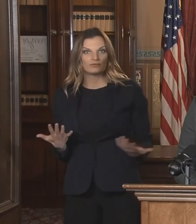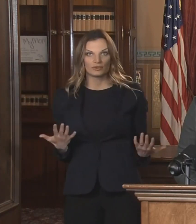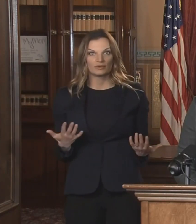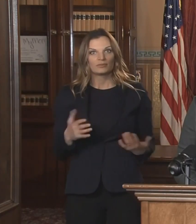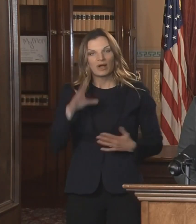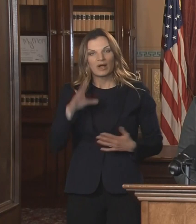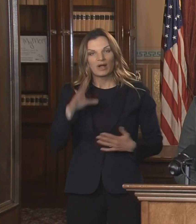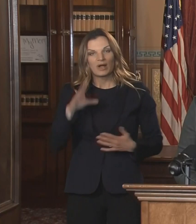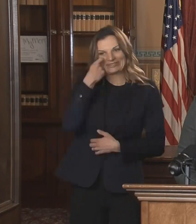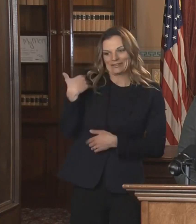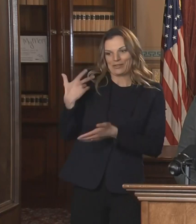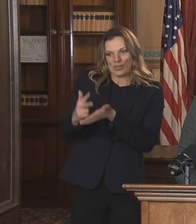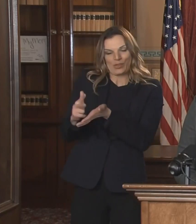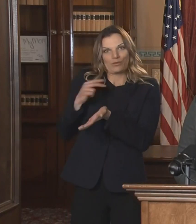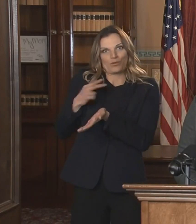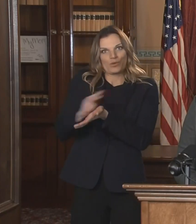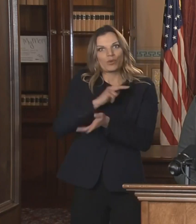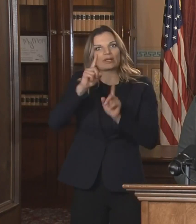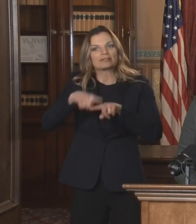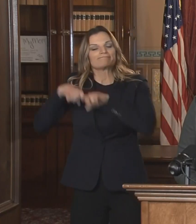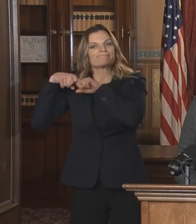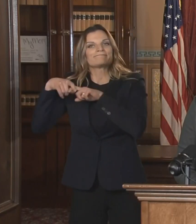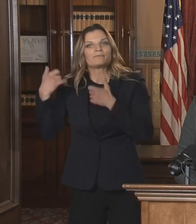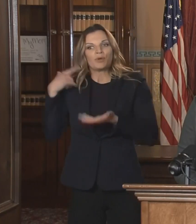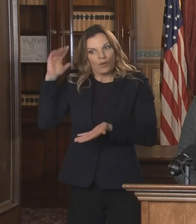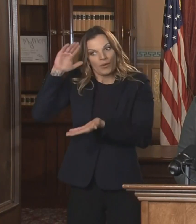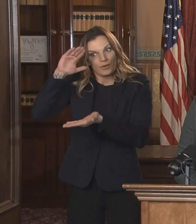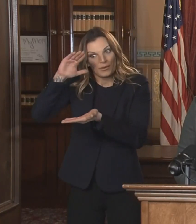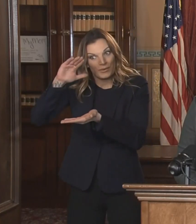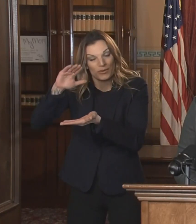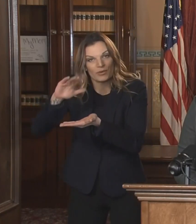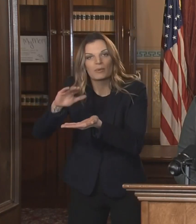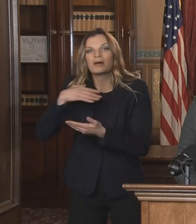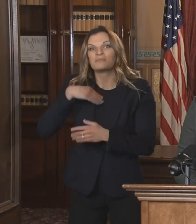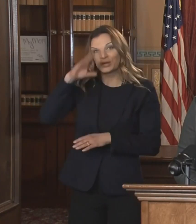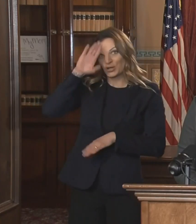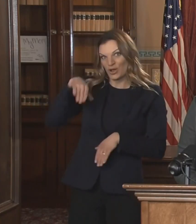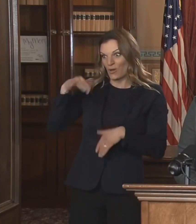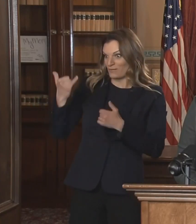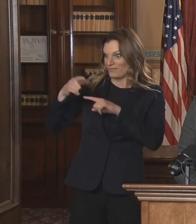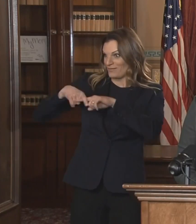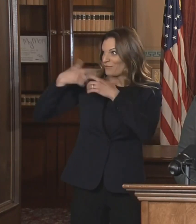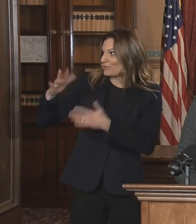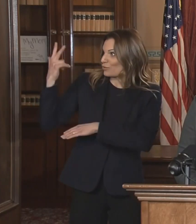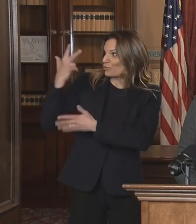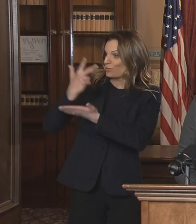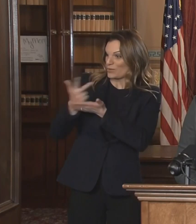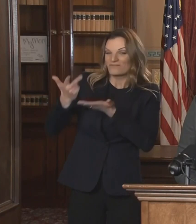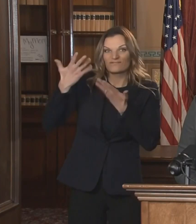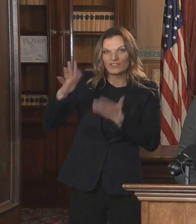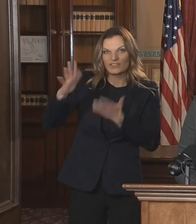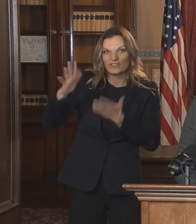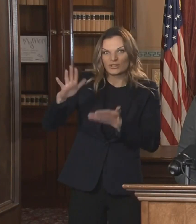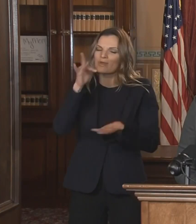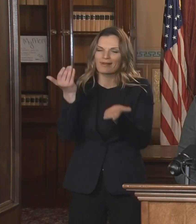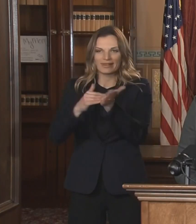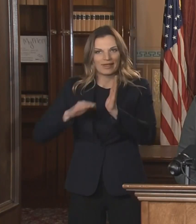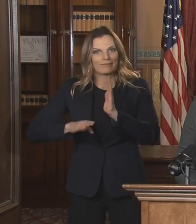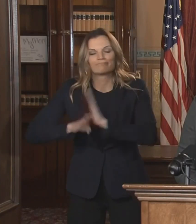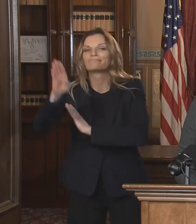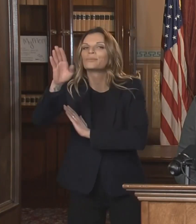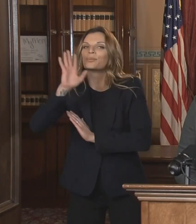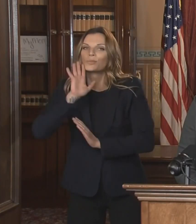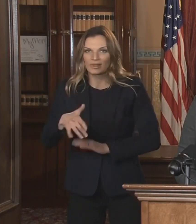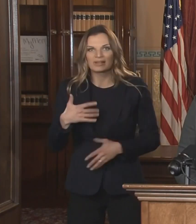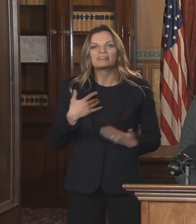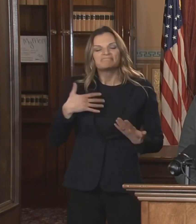to slow the spread, we expect to see numbers increase over the coming weeks and months as more people travel for the